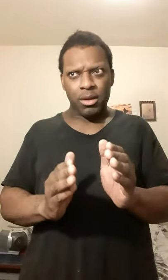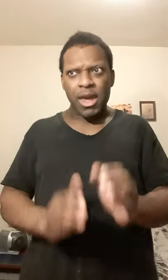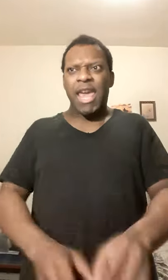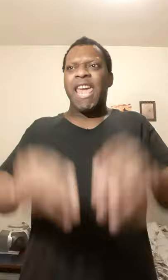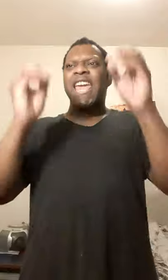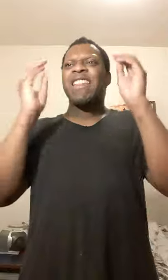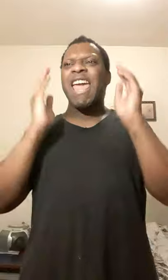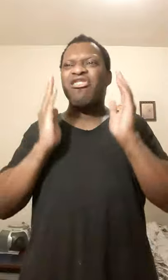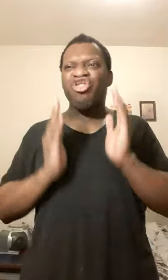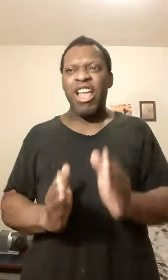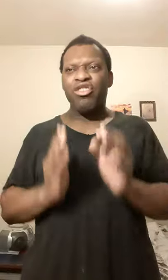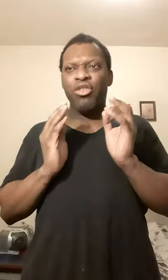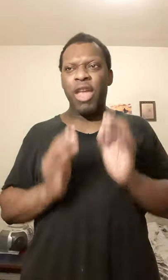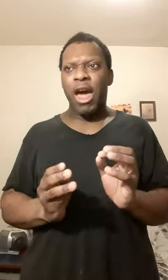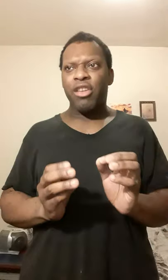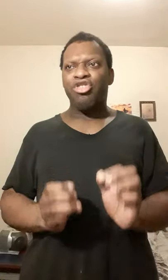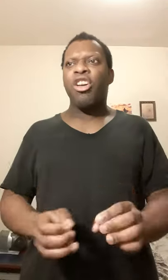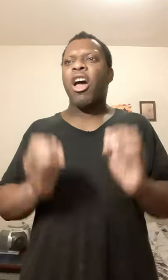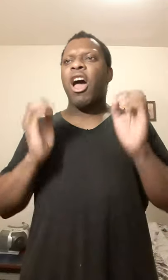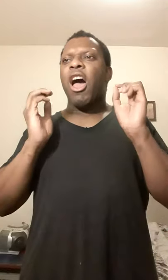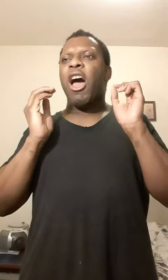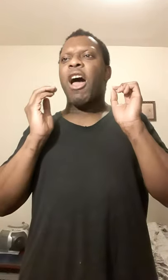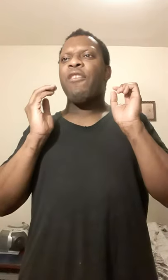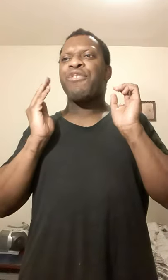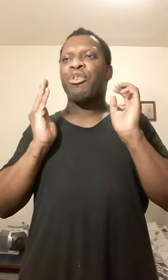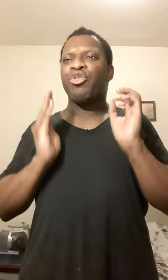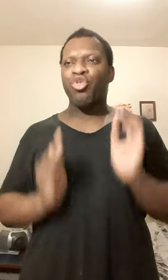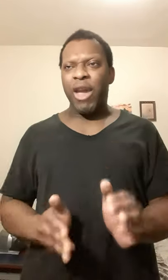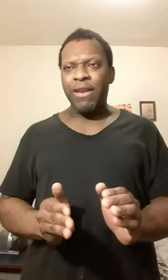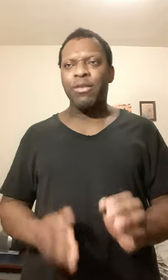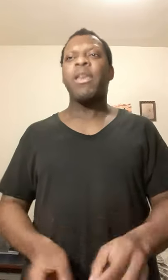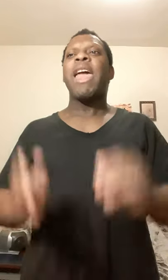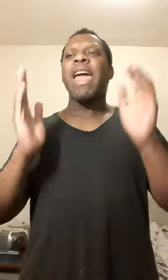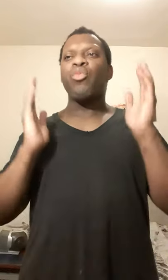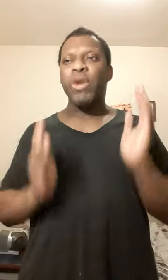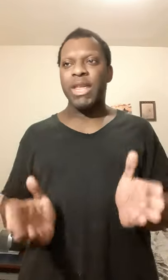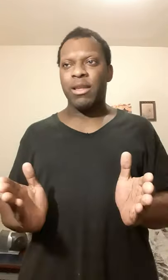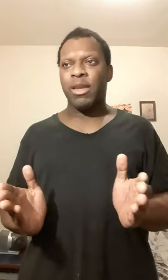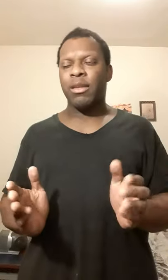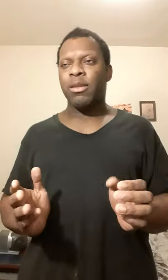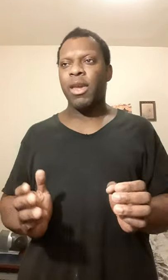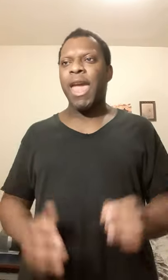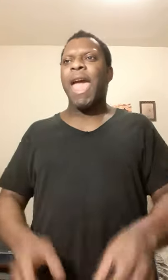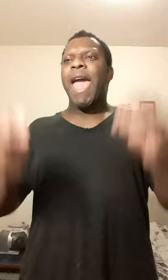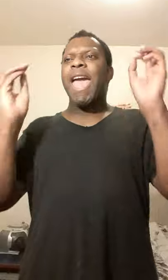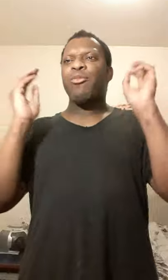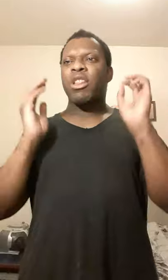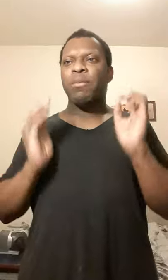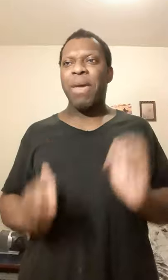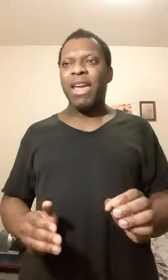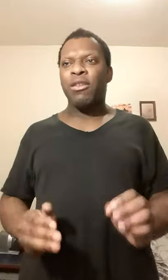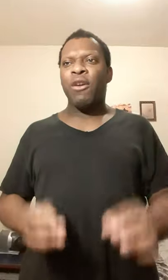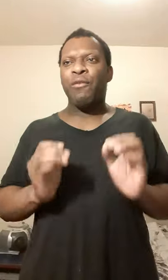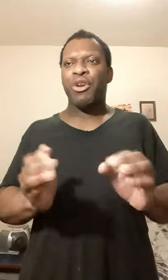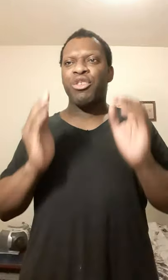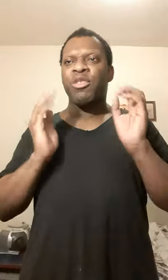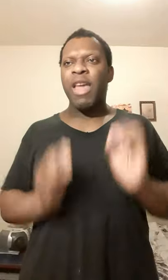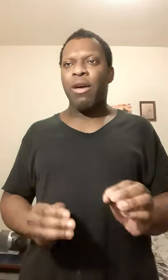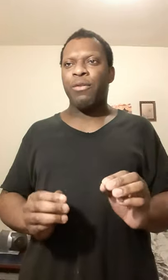It's a gentle knowledge of your strengths and weaknesses, a respect for yourself